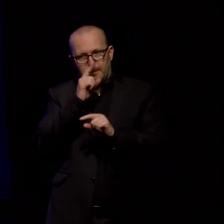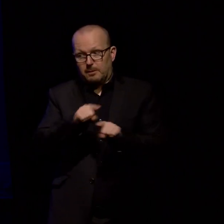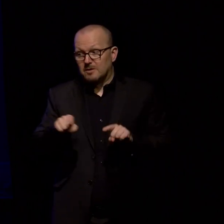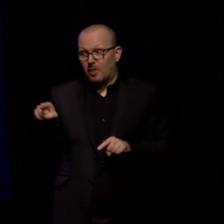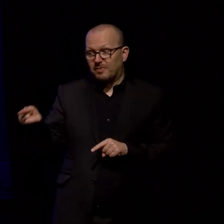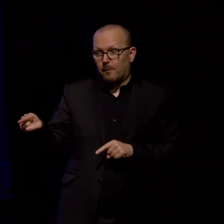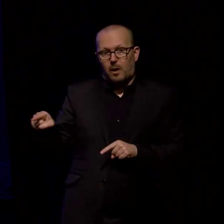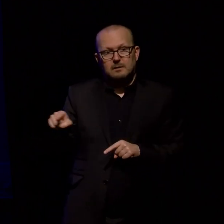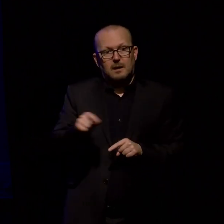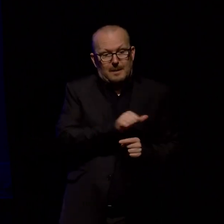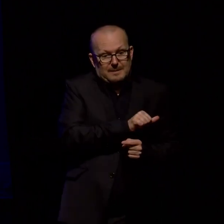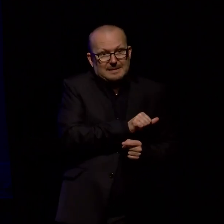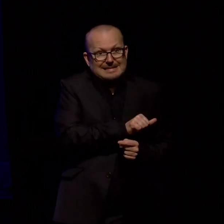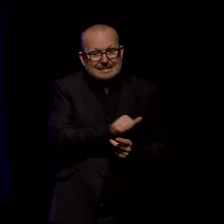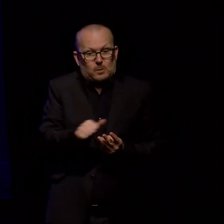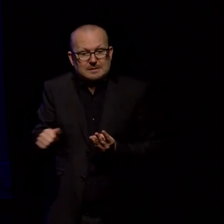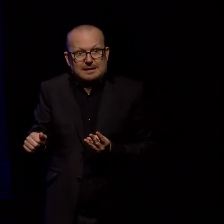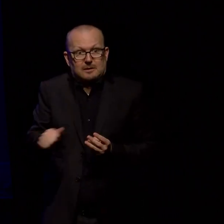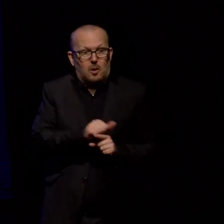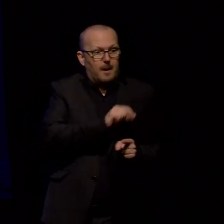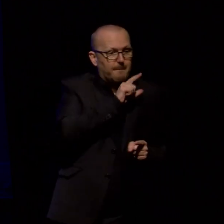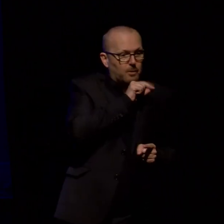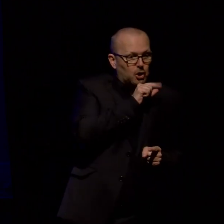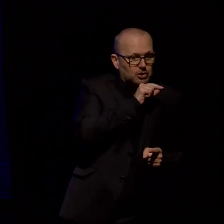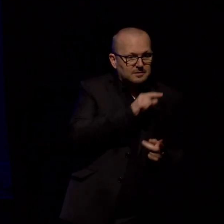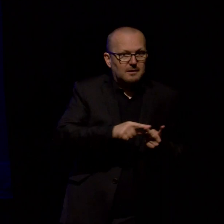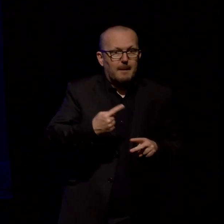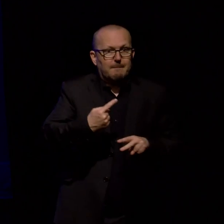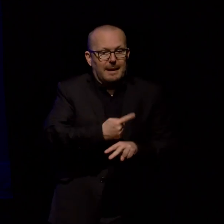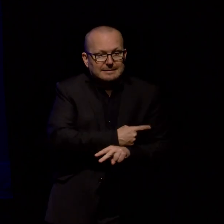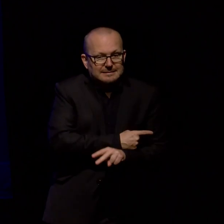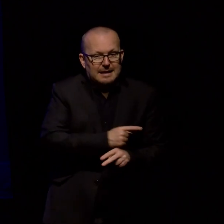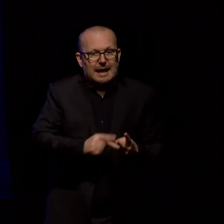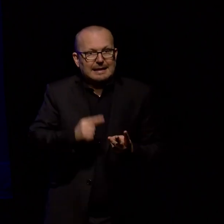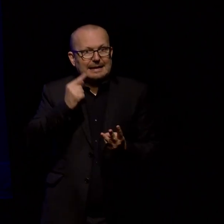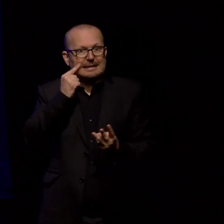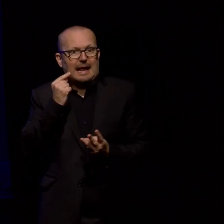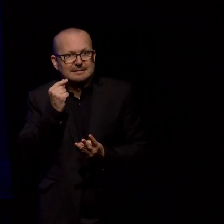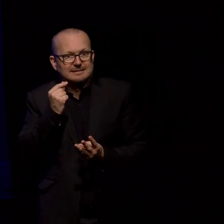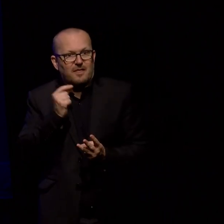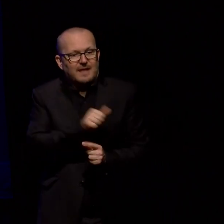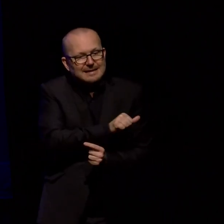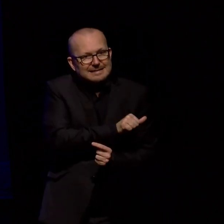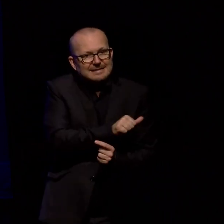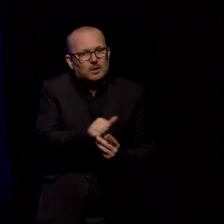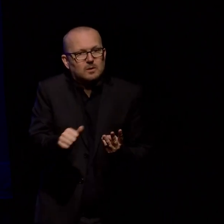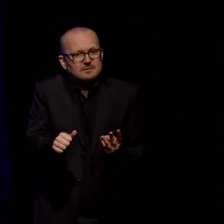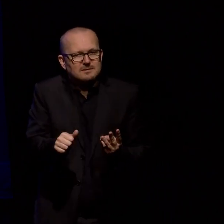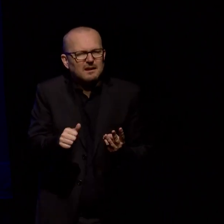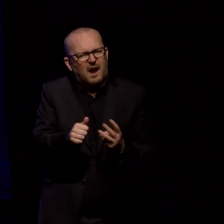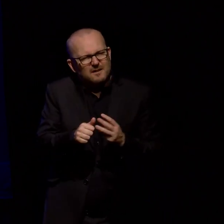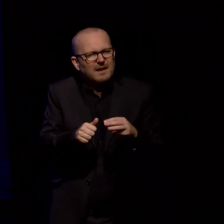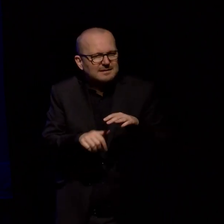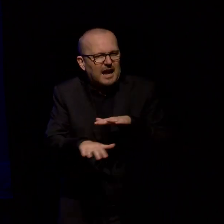in this chapter around cats and people thinking about cats and their role in an urban landscape